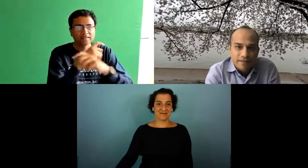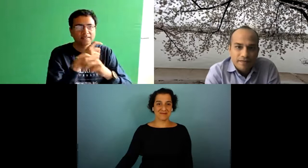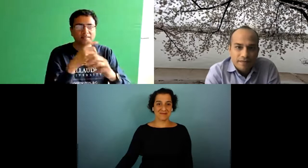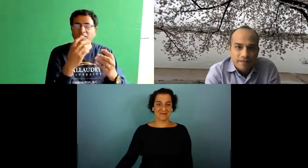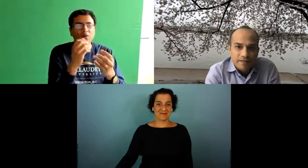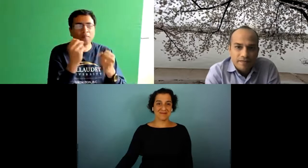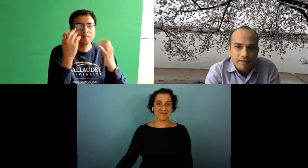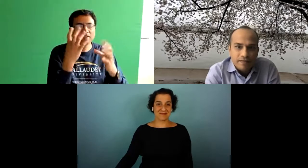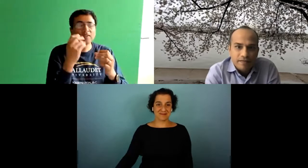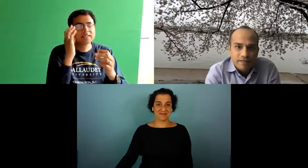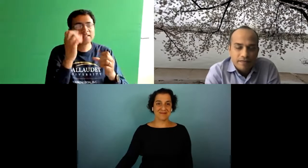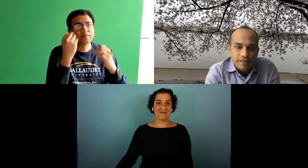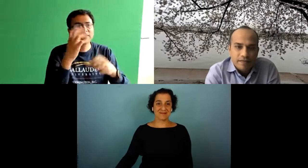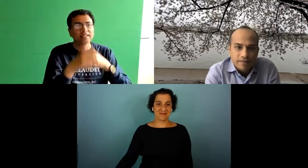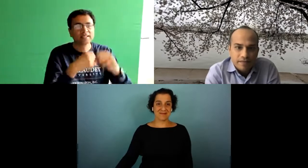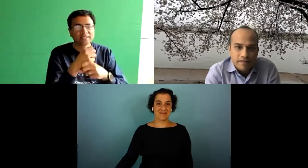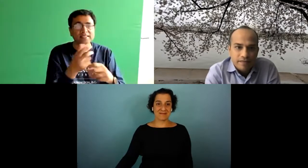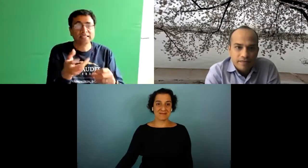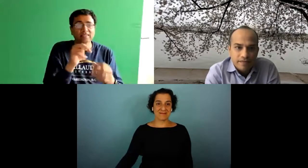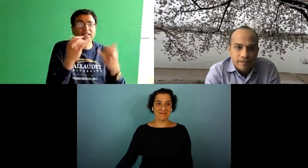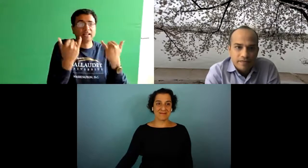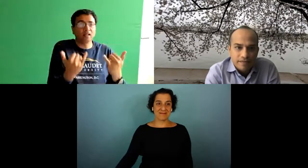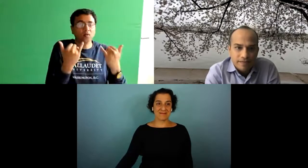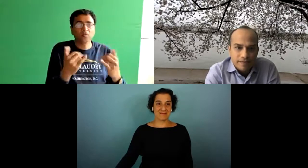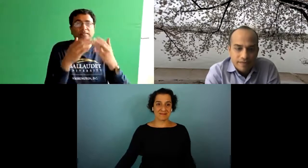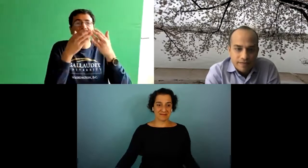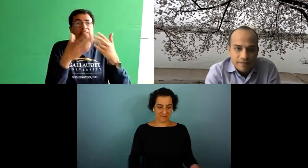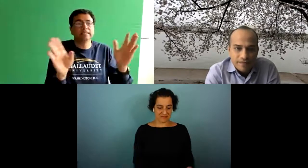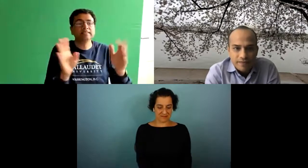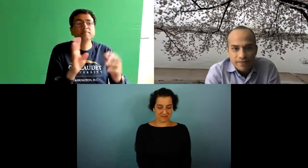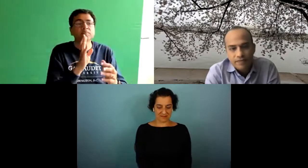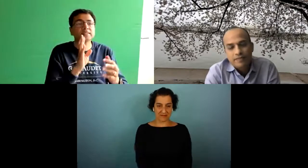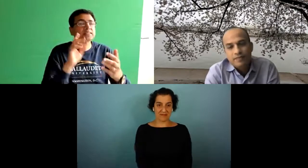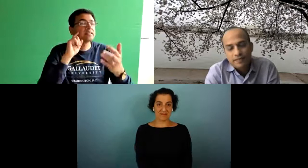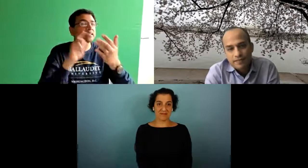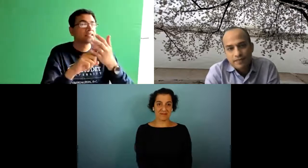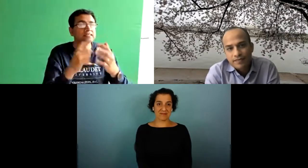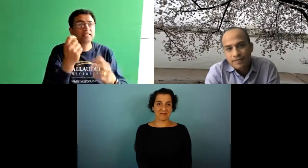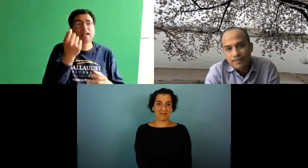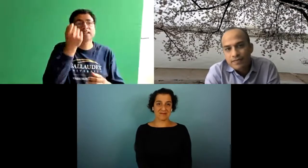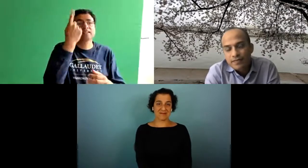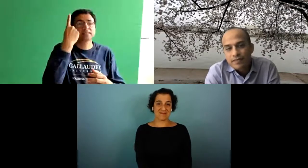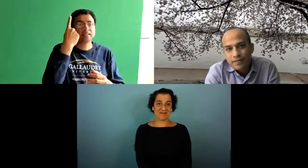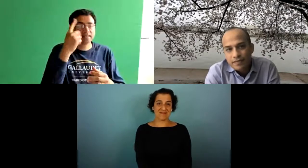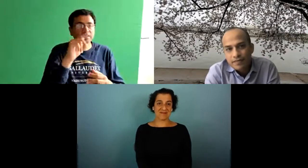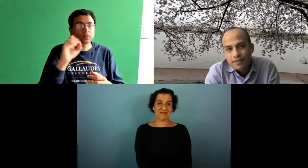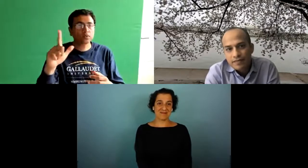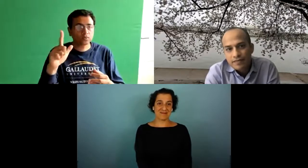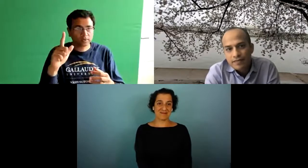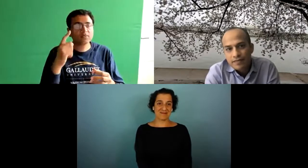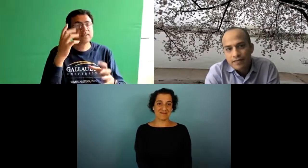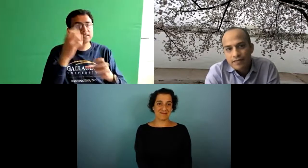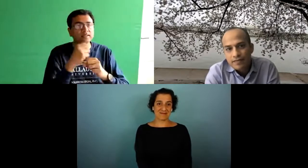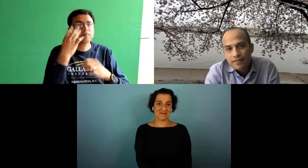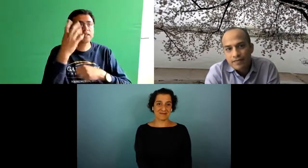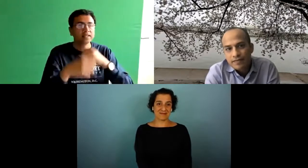an equally functional system that recognizes sign language i think will take several years even right now generally speaking recognition